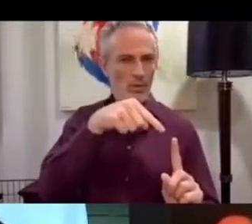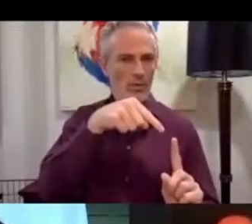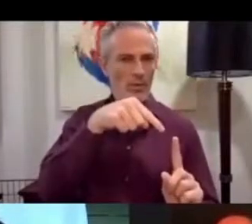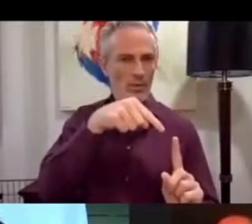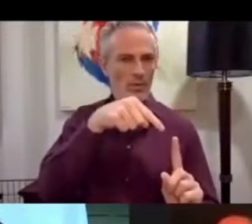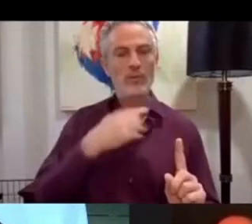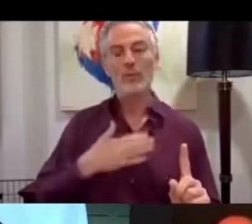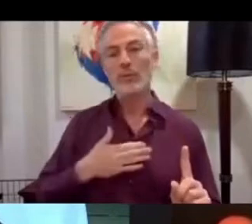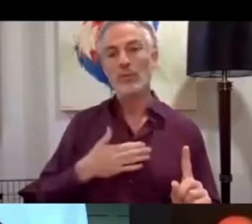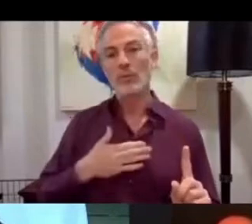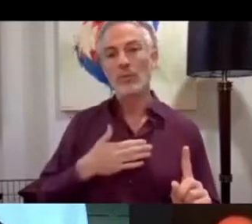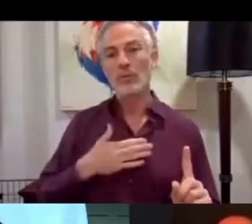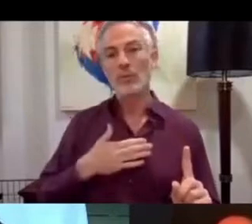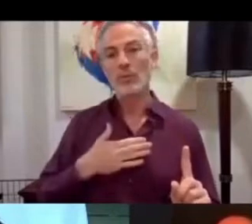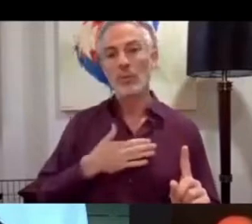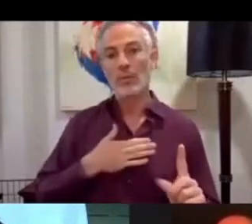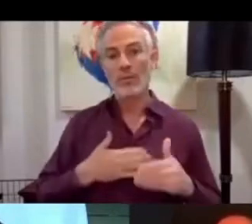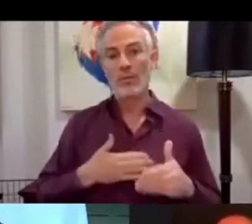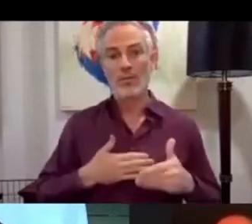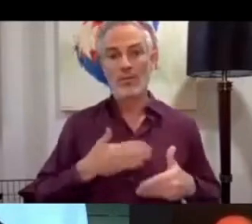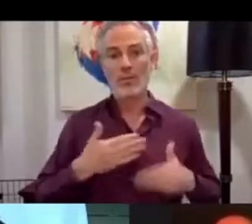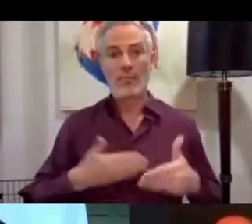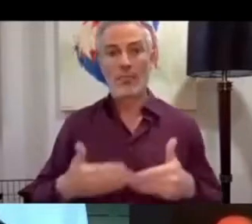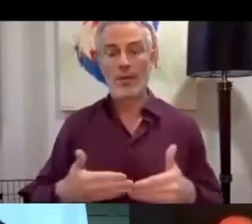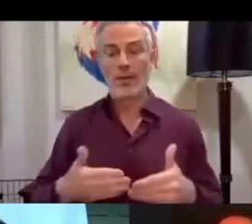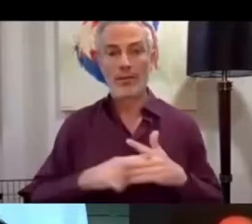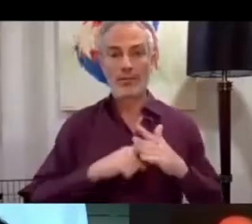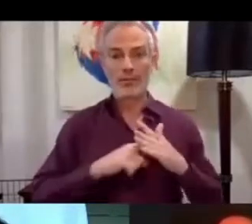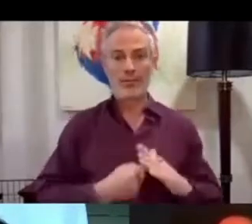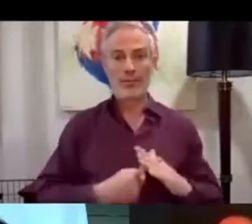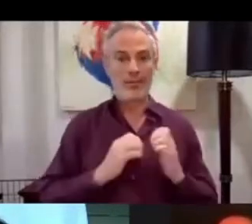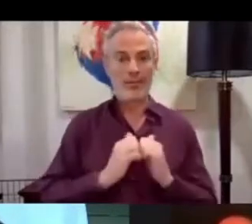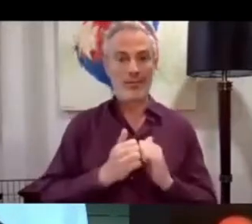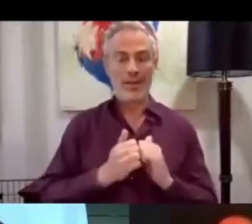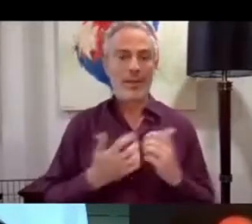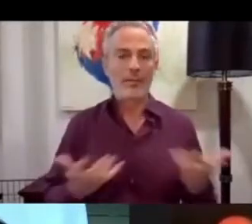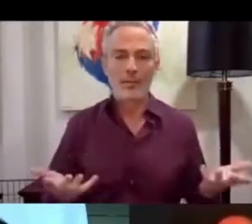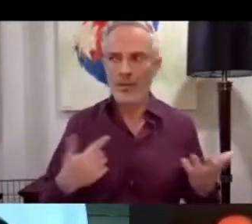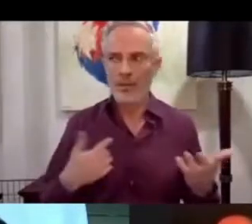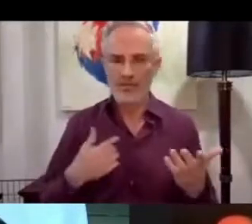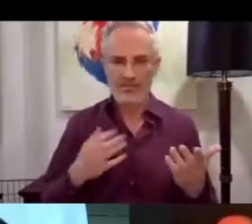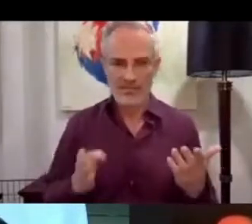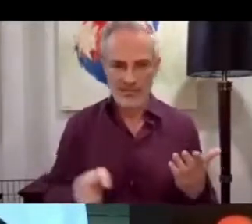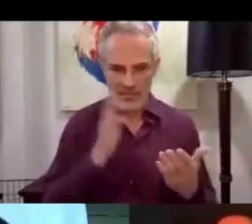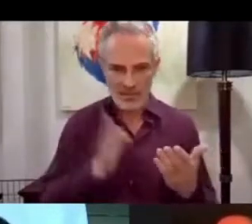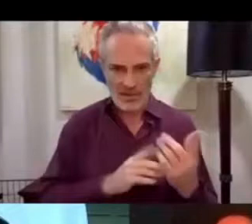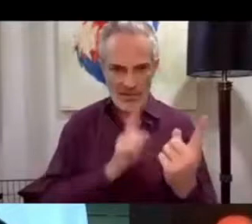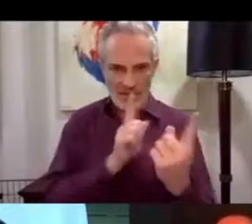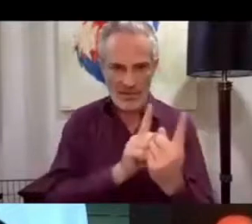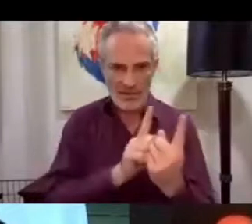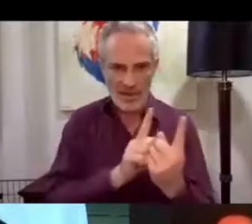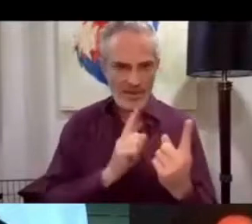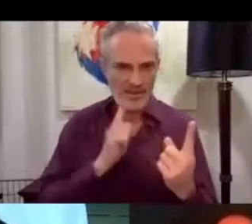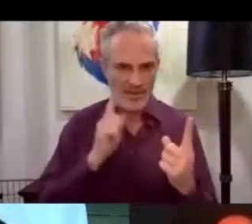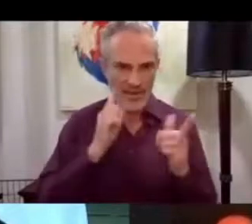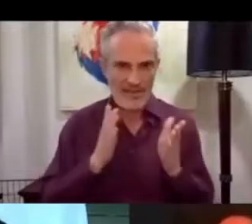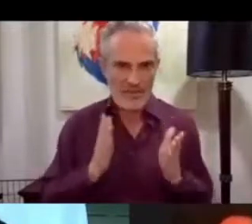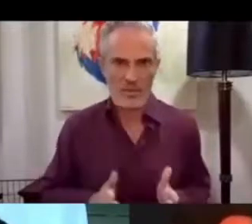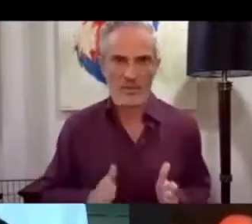whole process started with, because I had never met a deaf person before, so I didn't know where to look. And then I just